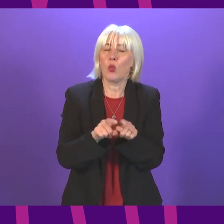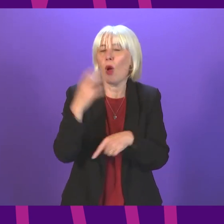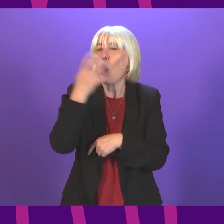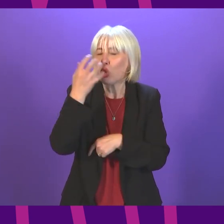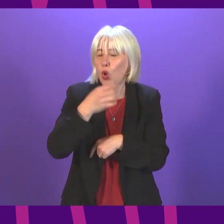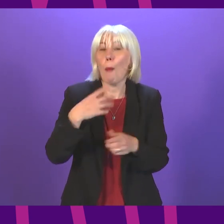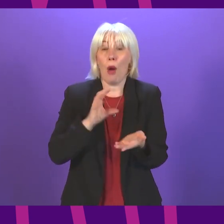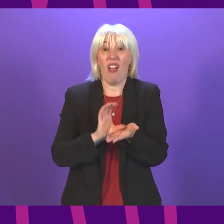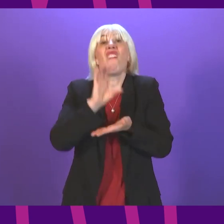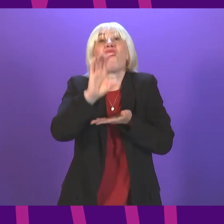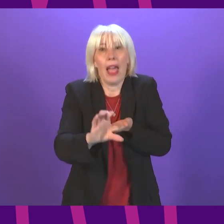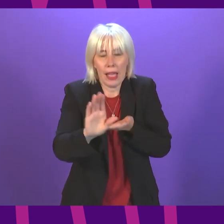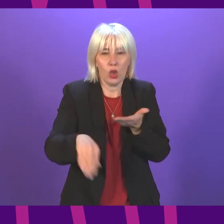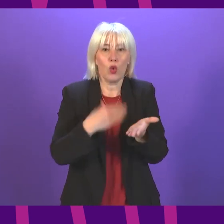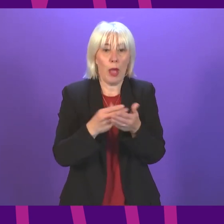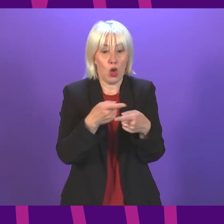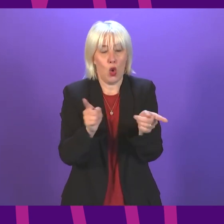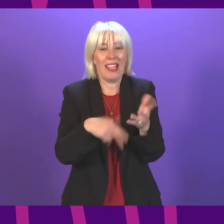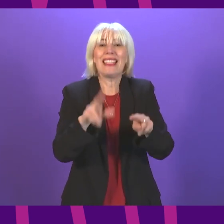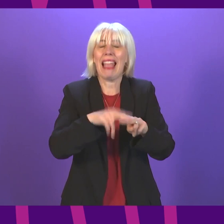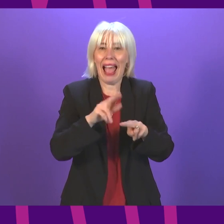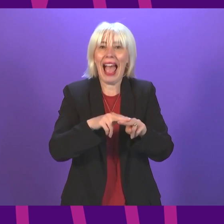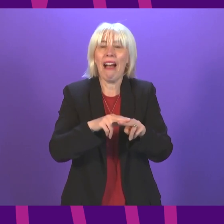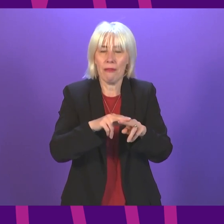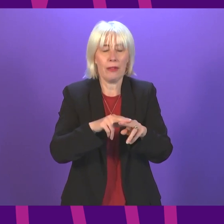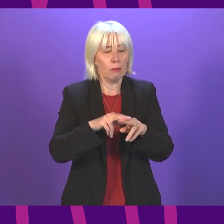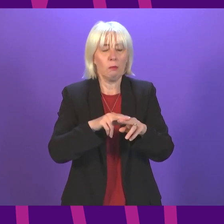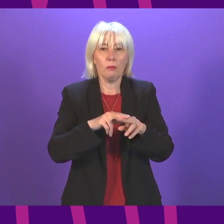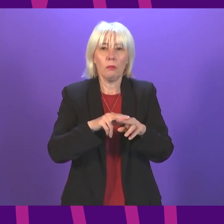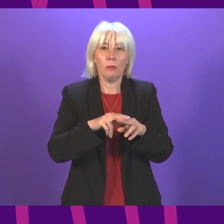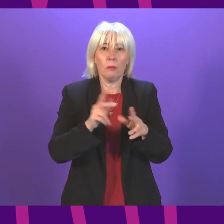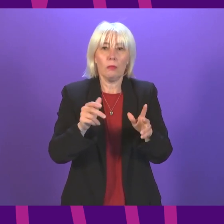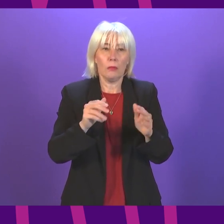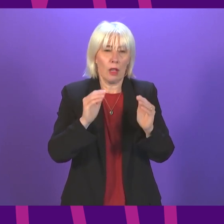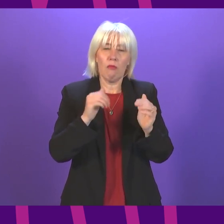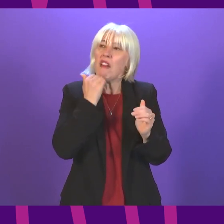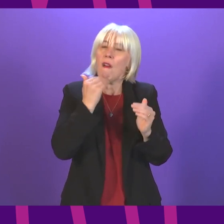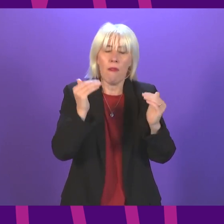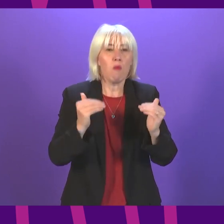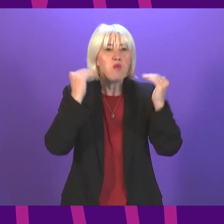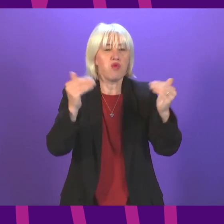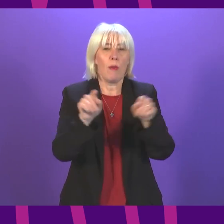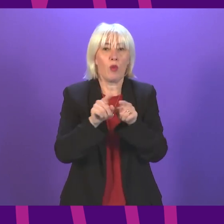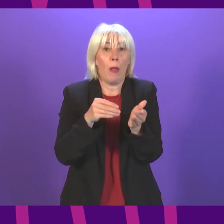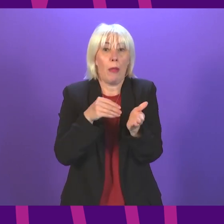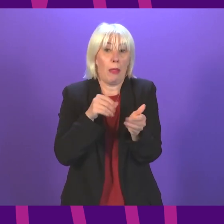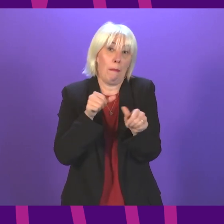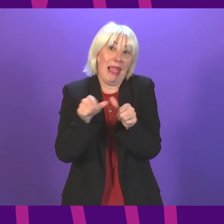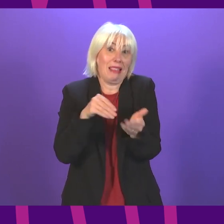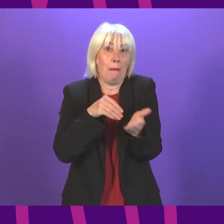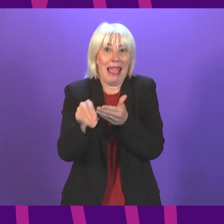investing to make sure that our workforce continues to be not just at record high levels, but the best paid in the entire UK.